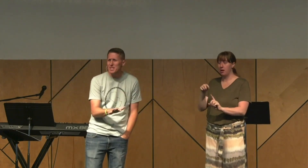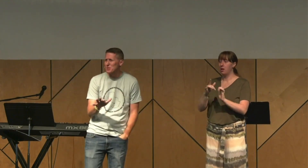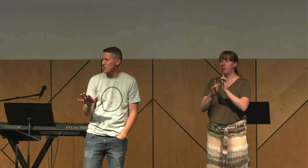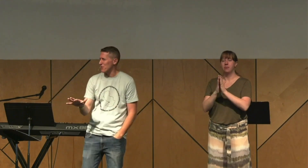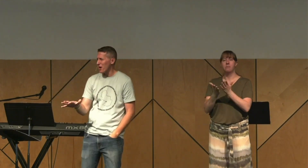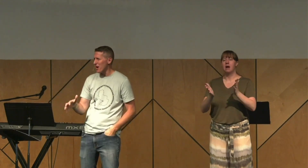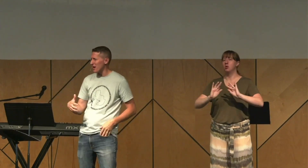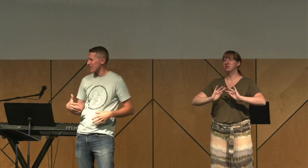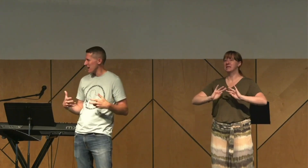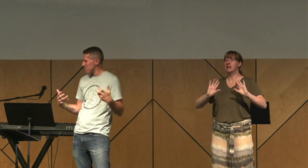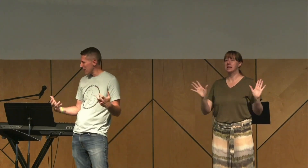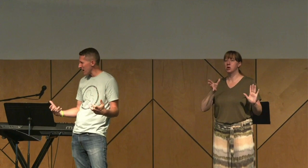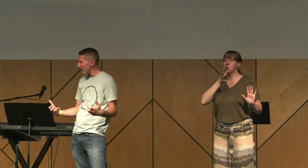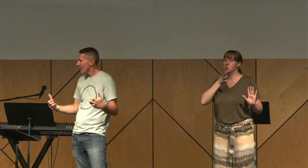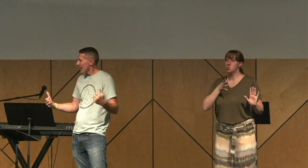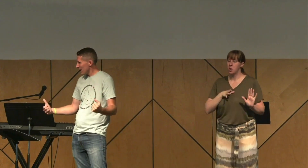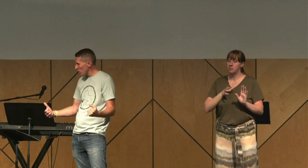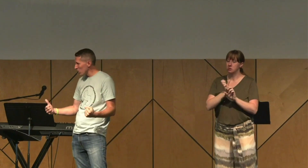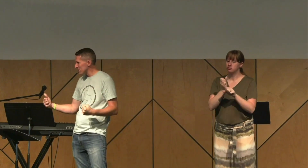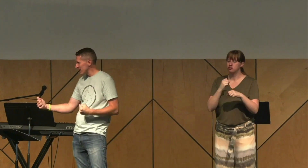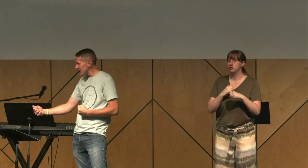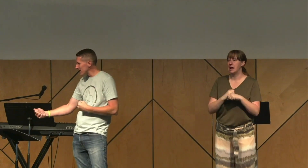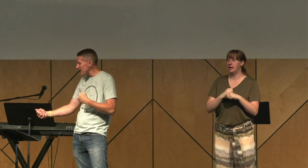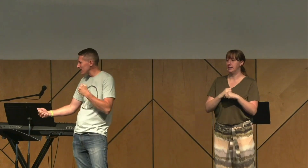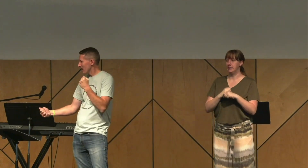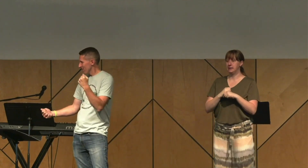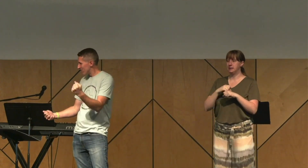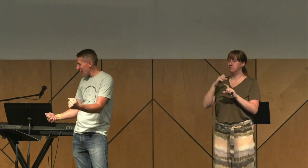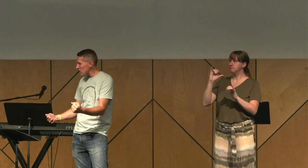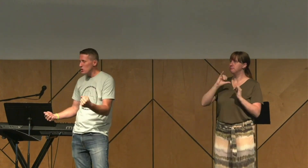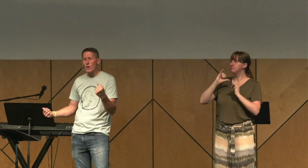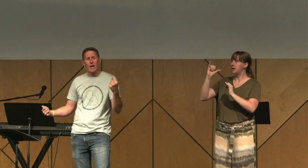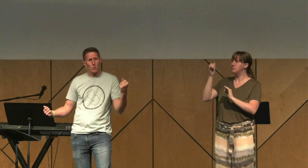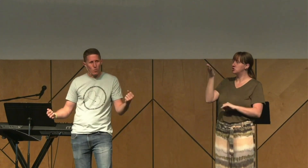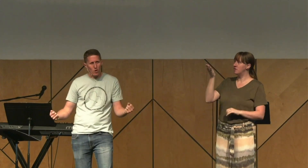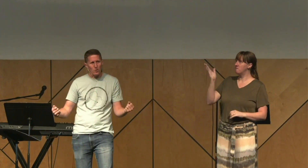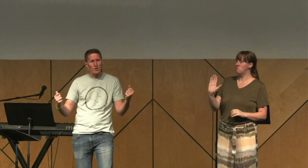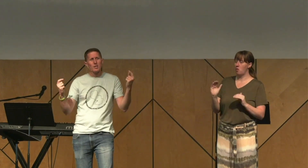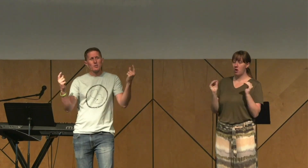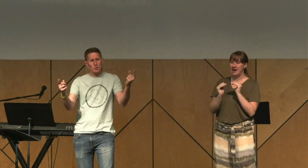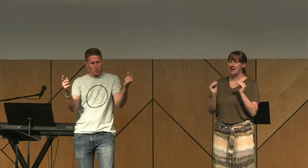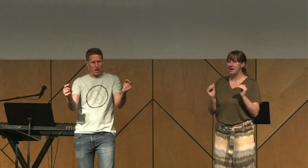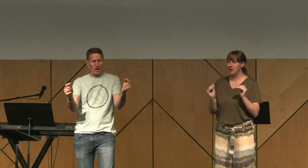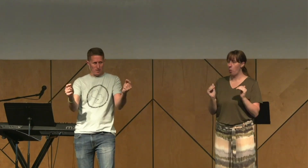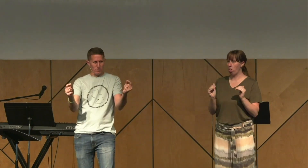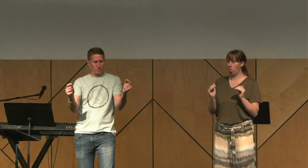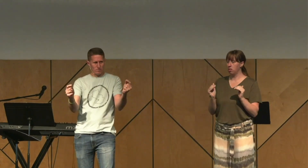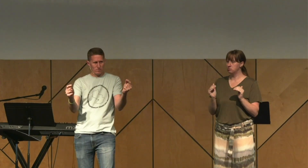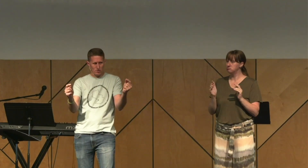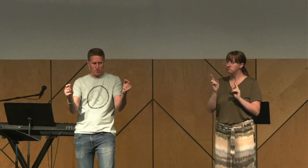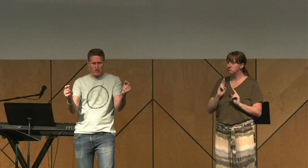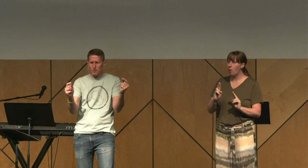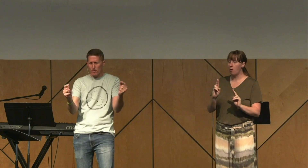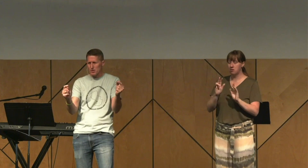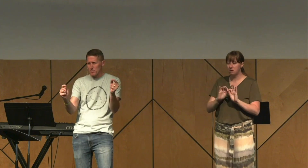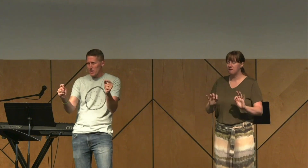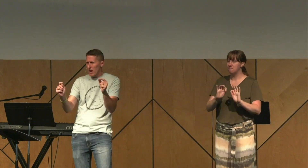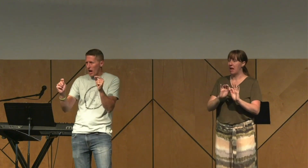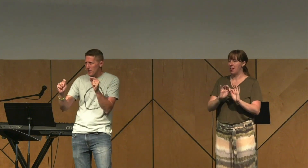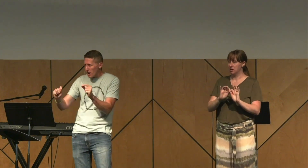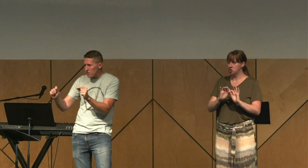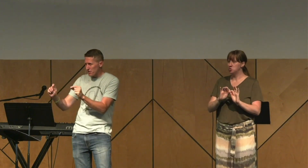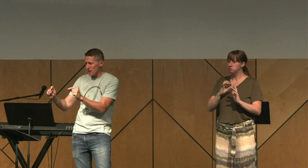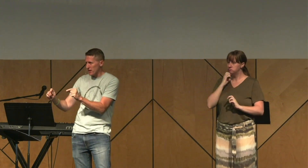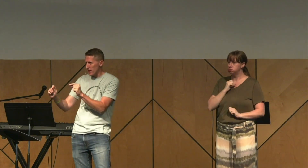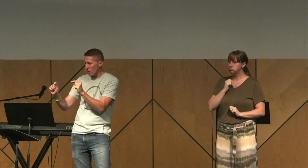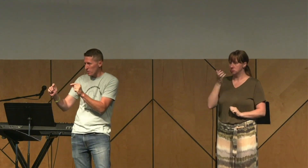in the image of God and they bear equal dignity, value, and worth to God. So, that's the first